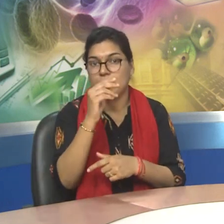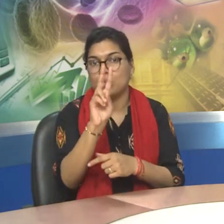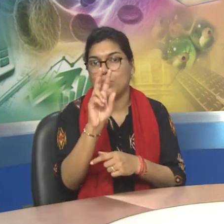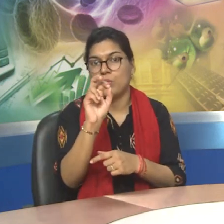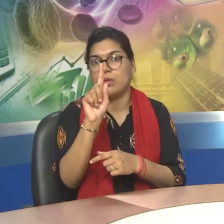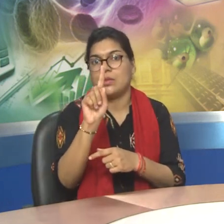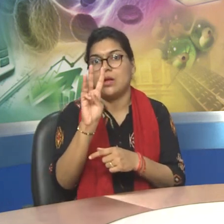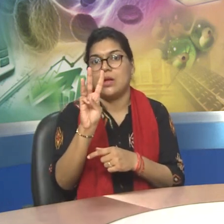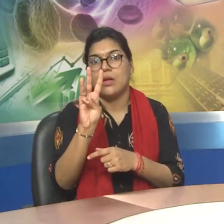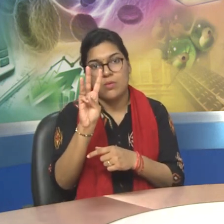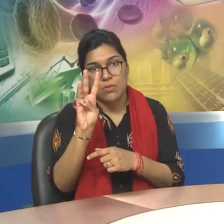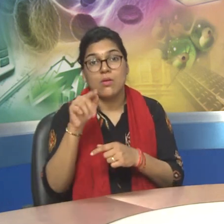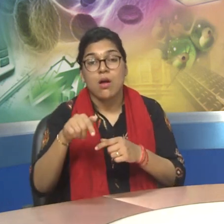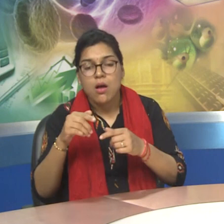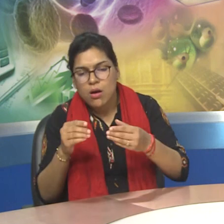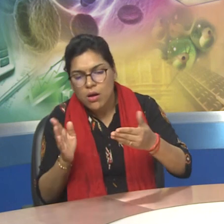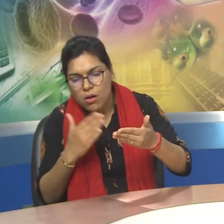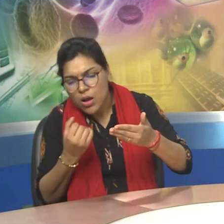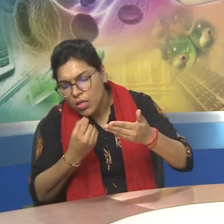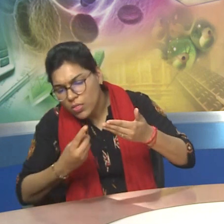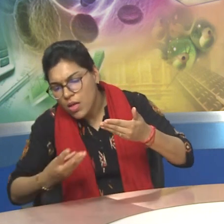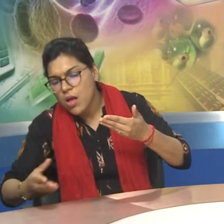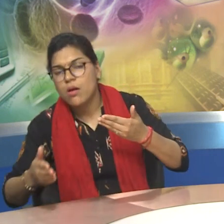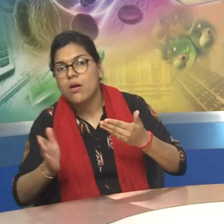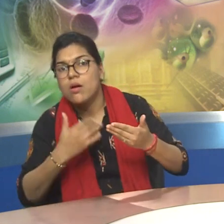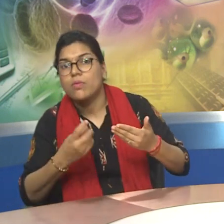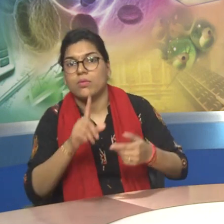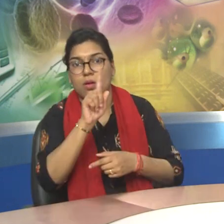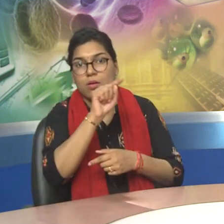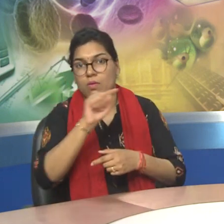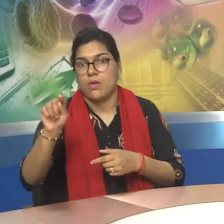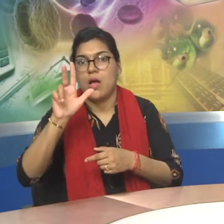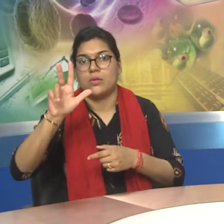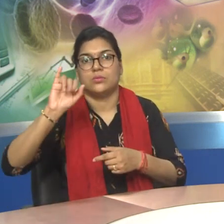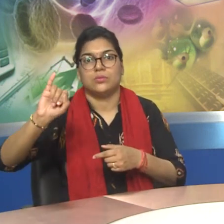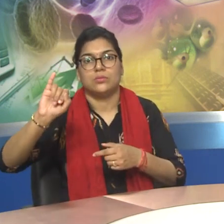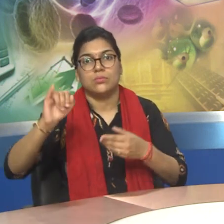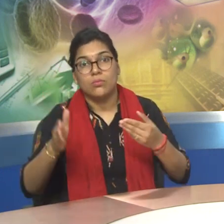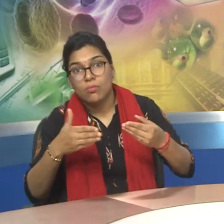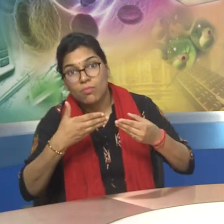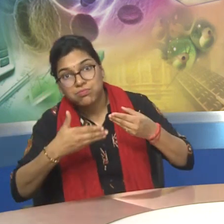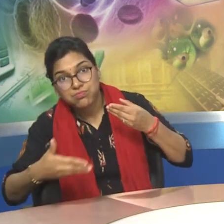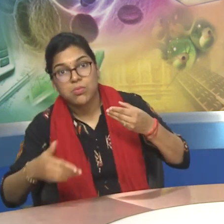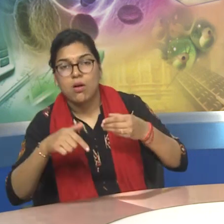The latest issue published in January 2013 is Volume 51,